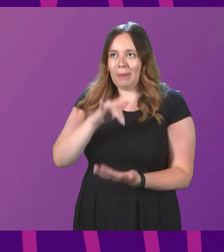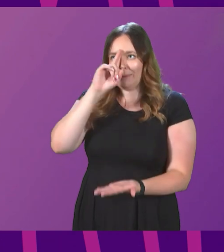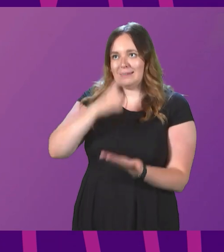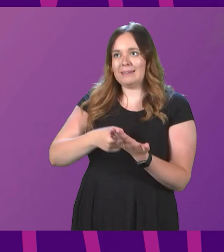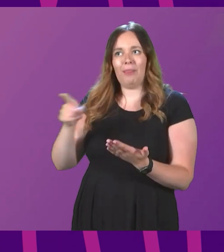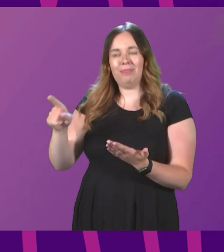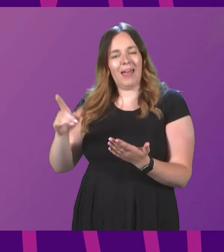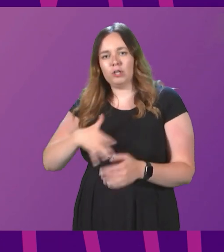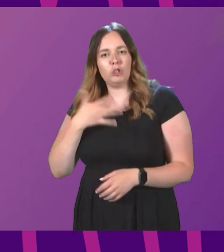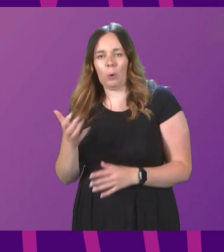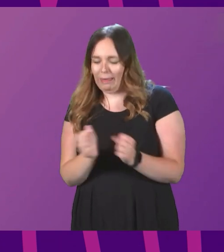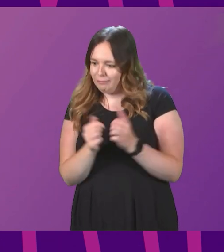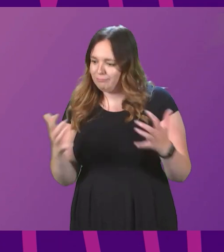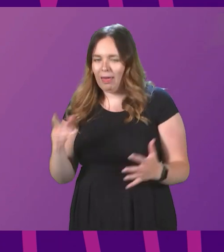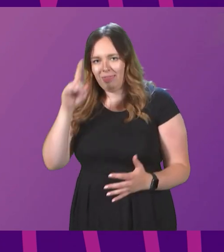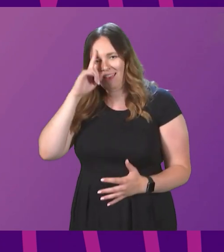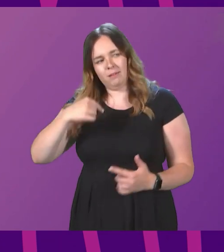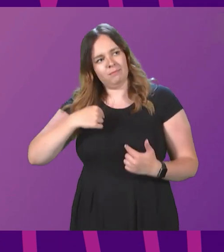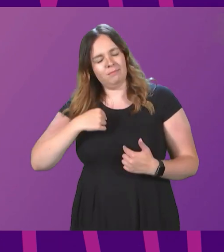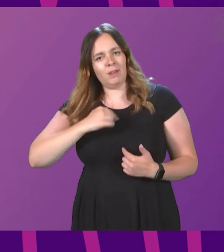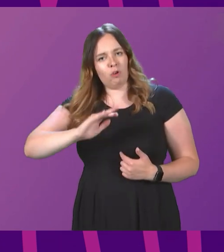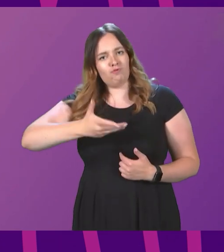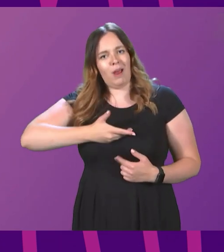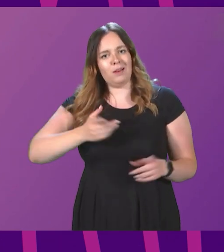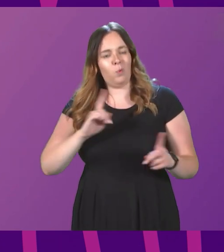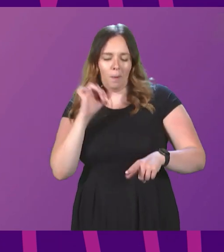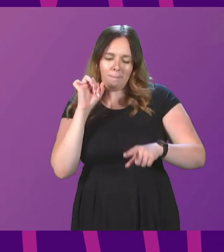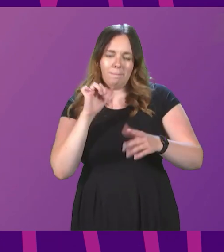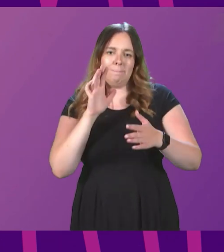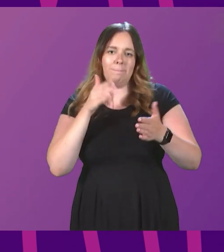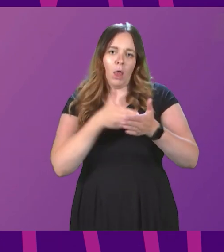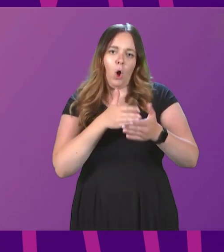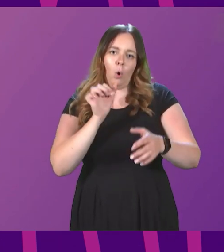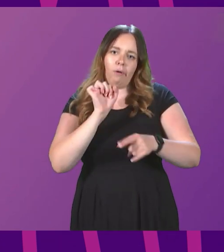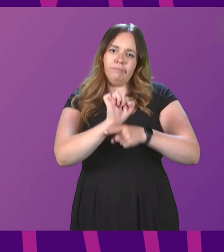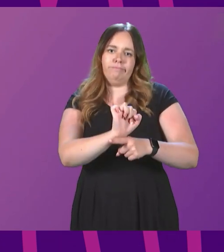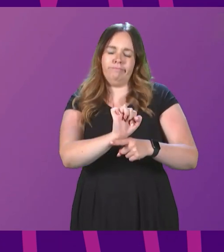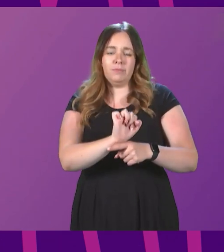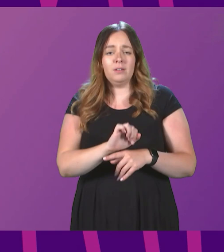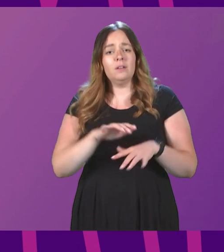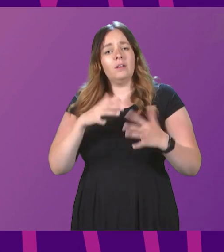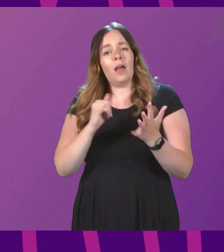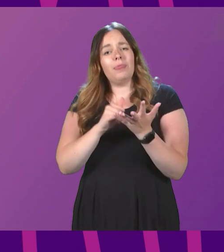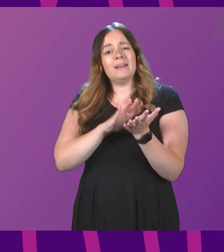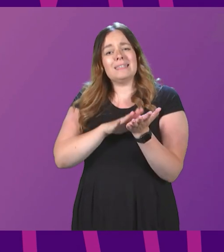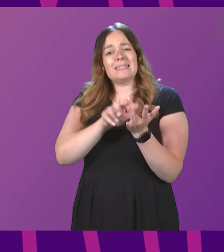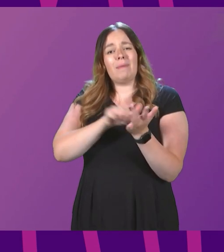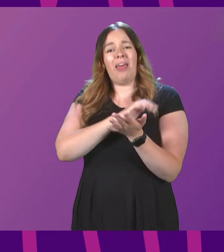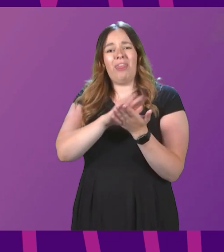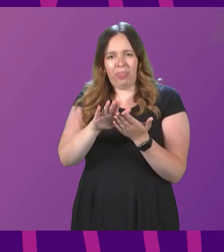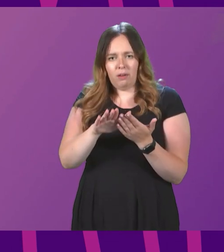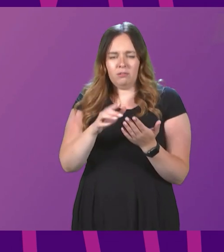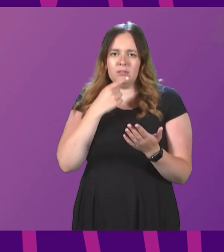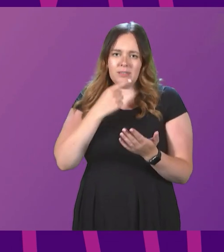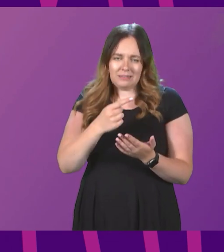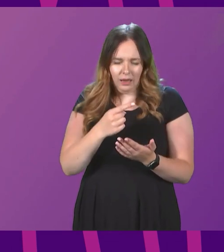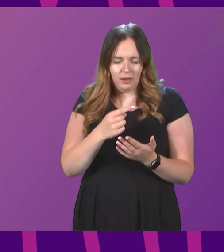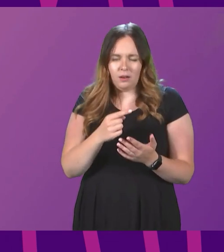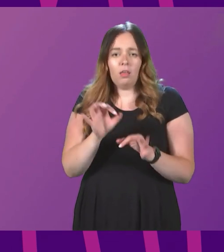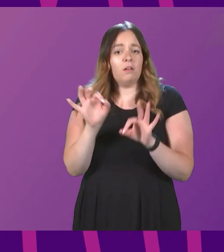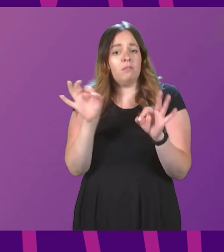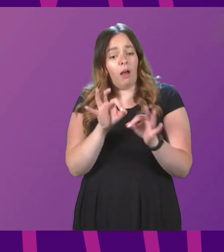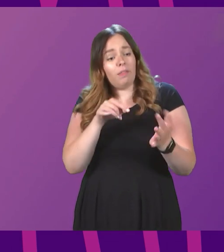don't like, and then they think their right is to block it. And yes, of course, the Smith Commission said there was nothing in it that prevented